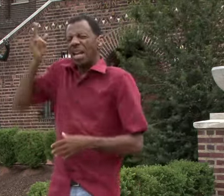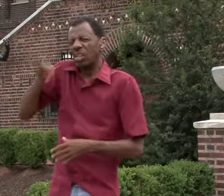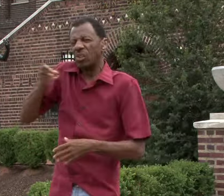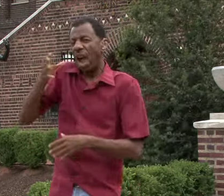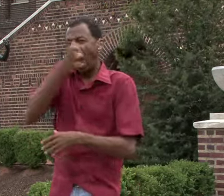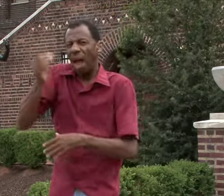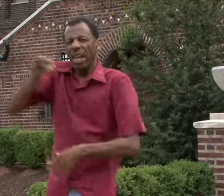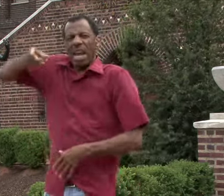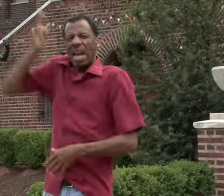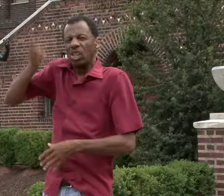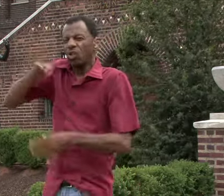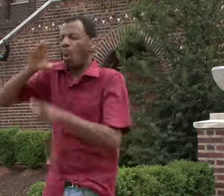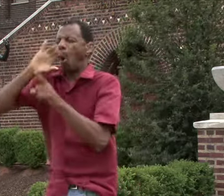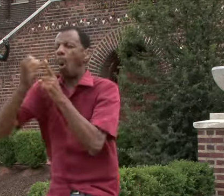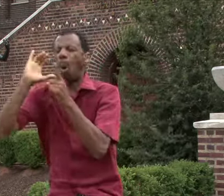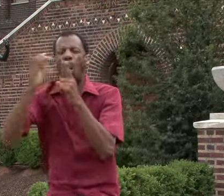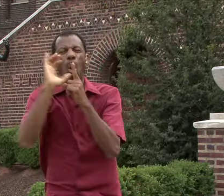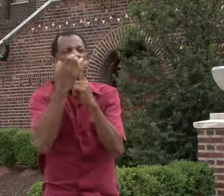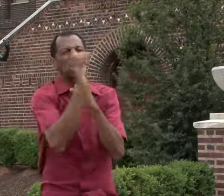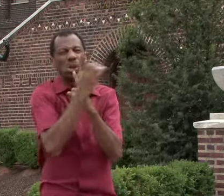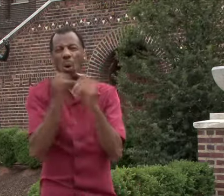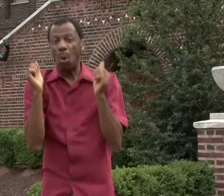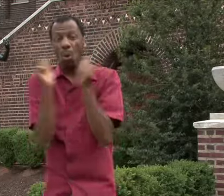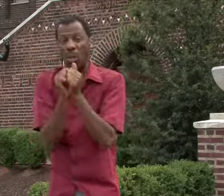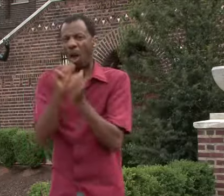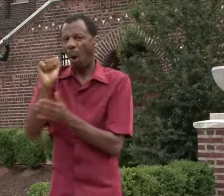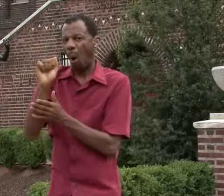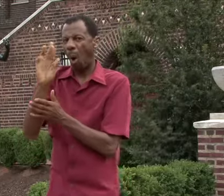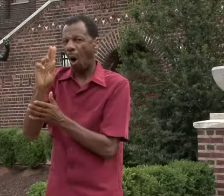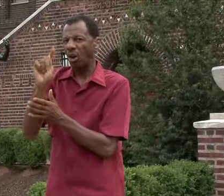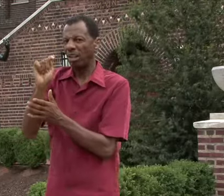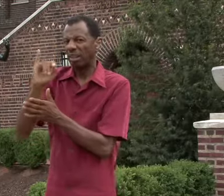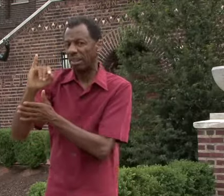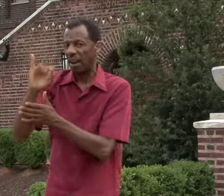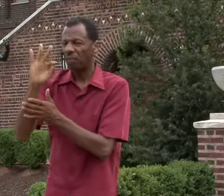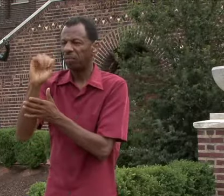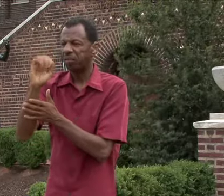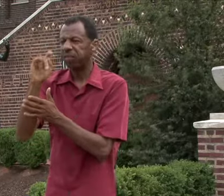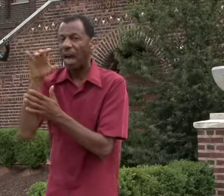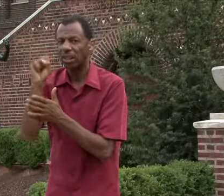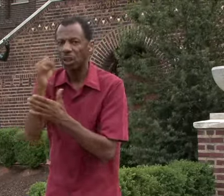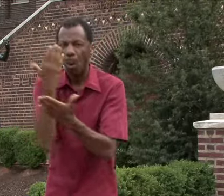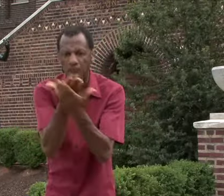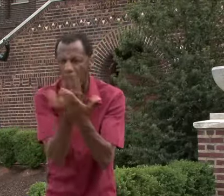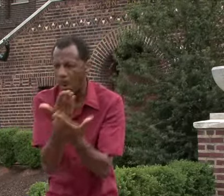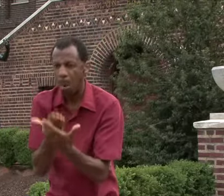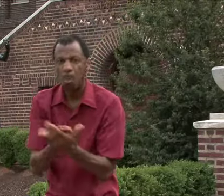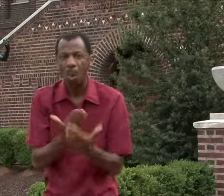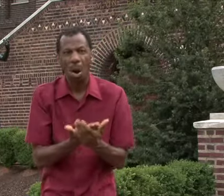Archaeology is the study of prehistoric cultures as seen in their artifacts,